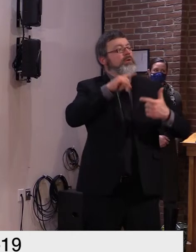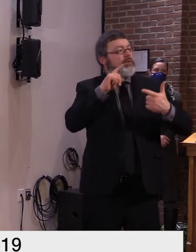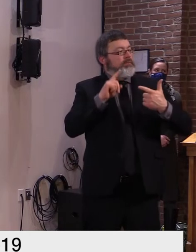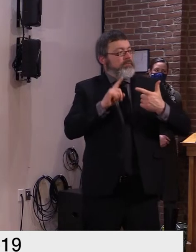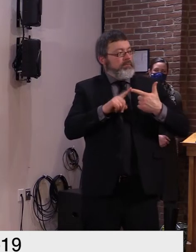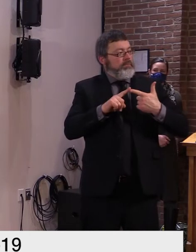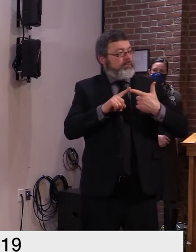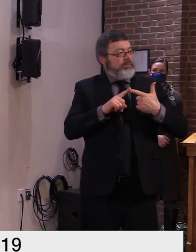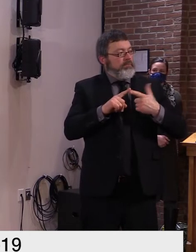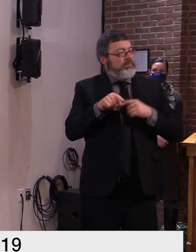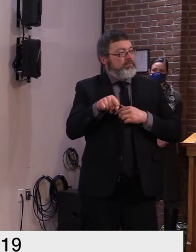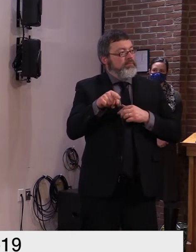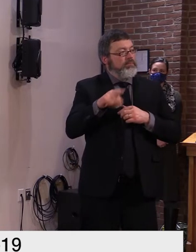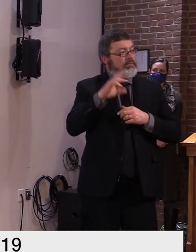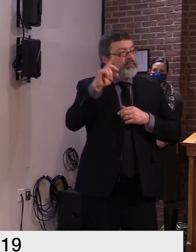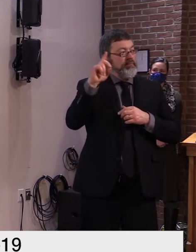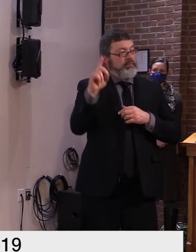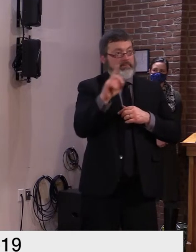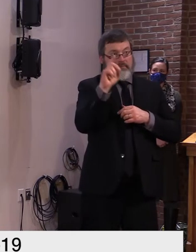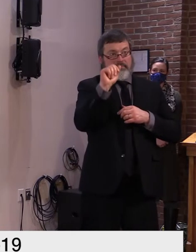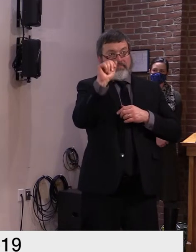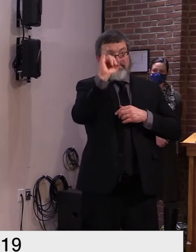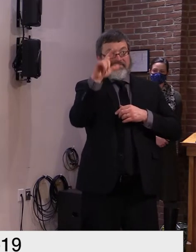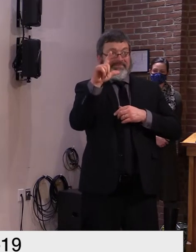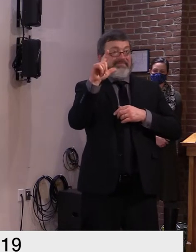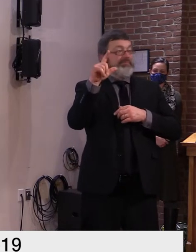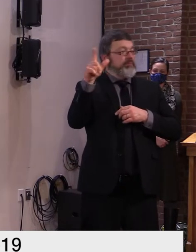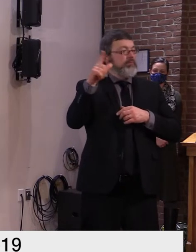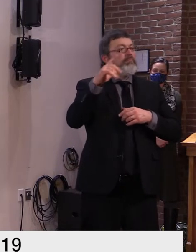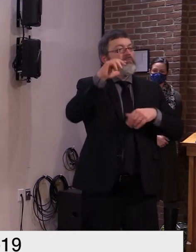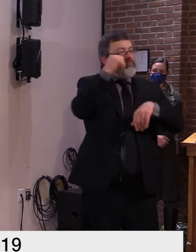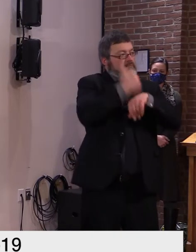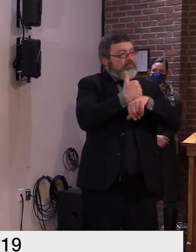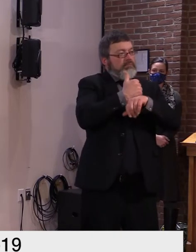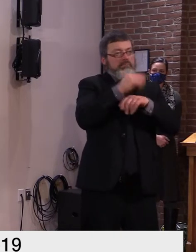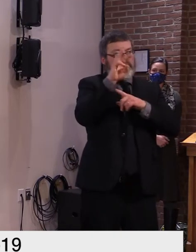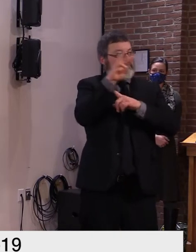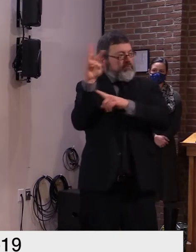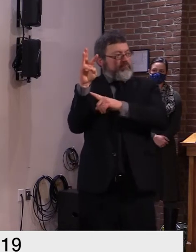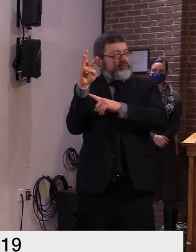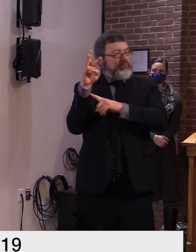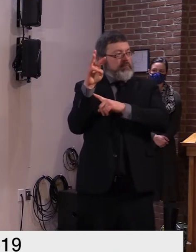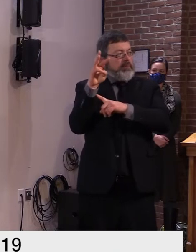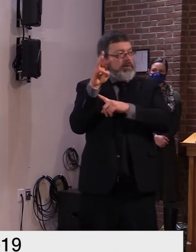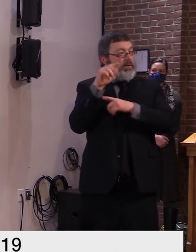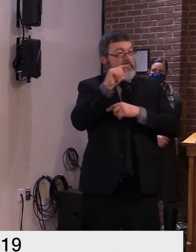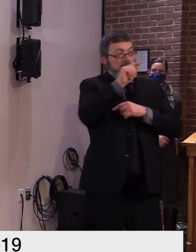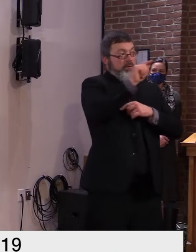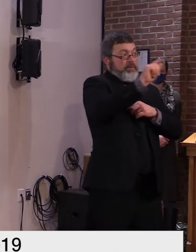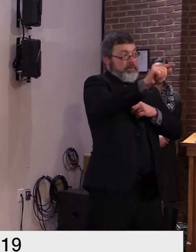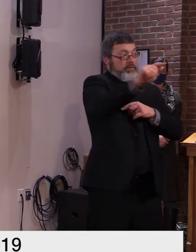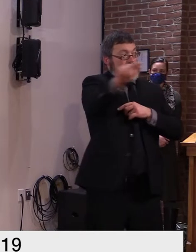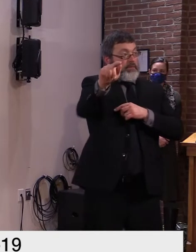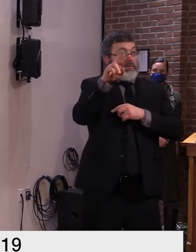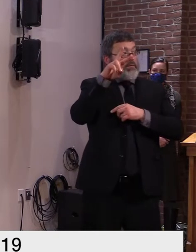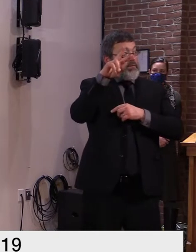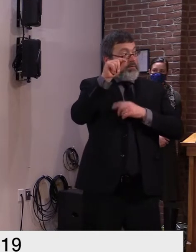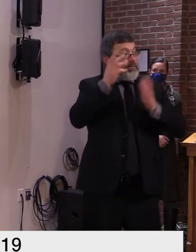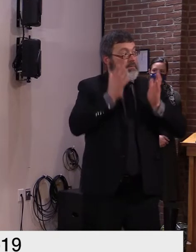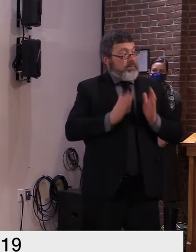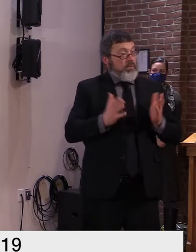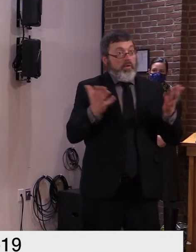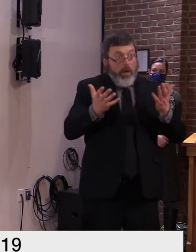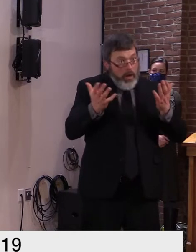to step up and help meet the critical needs of covid 19 responses in long-term care facilities